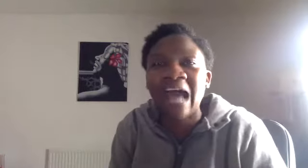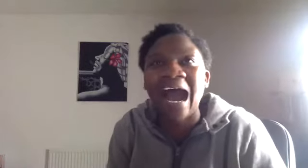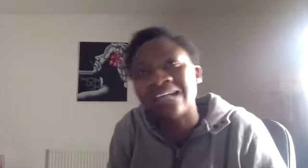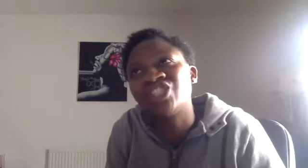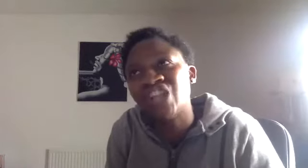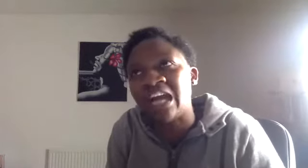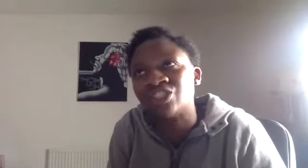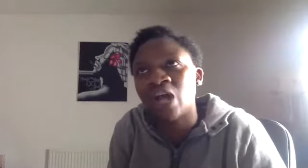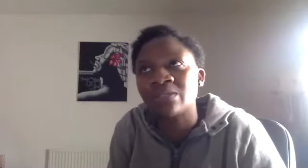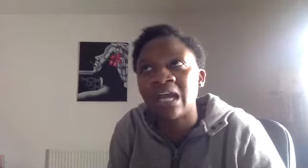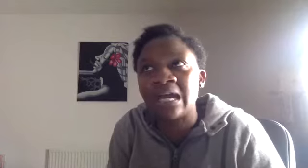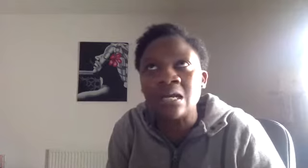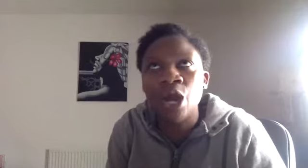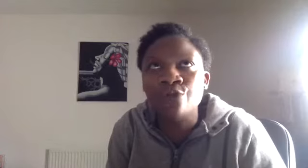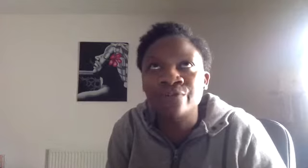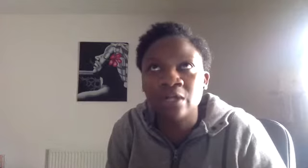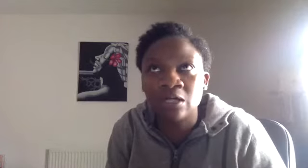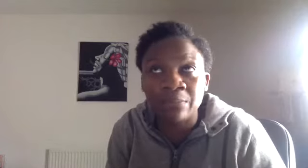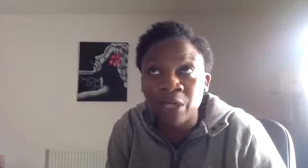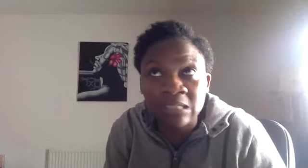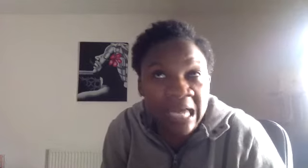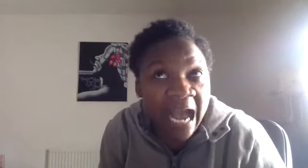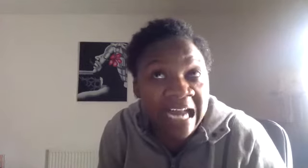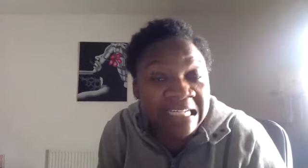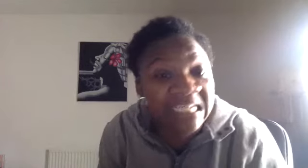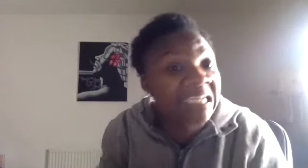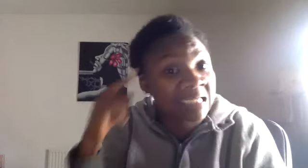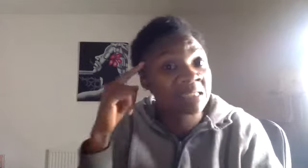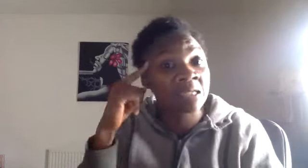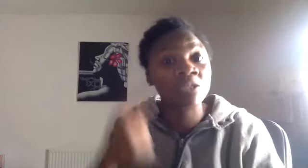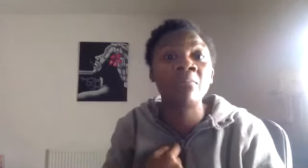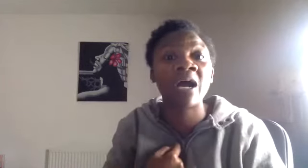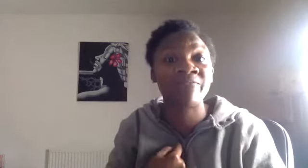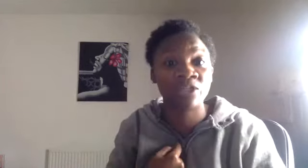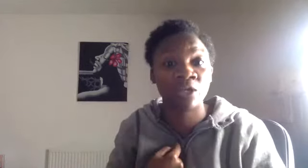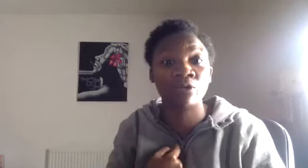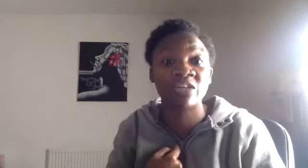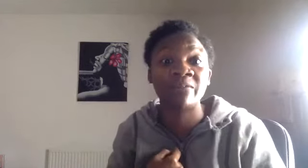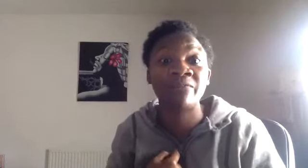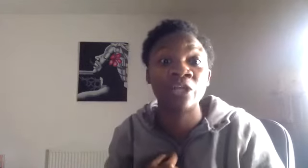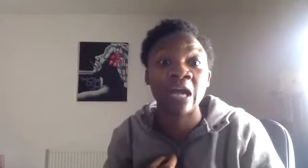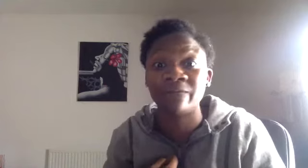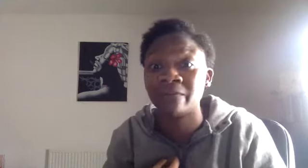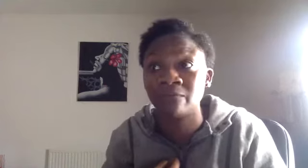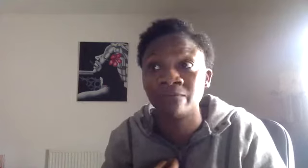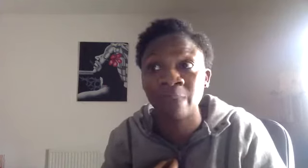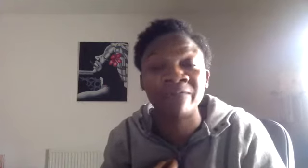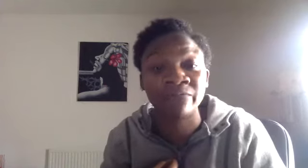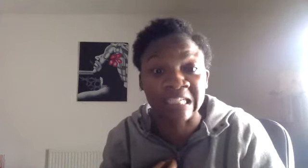has changed, I would say, over the last, I'm going to say eight years to my physio knowledge. I've been a physio now for about 15